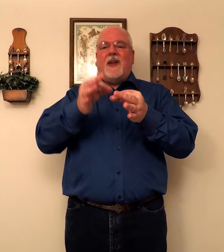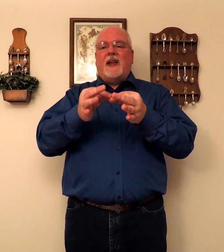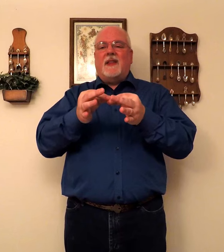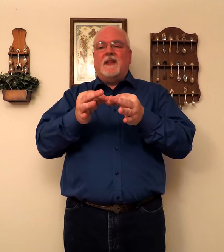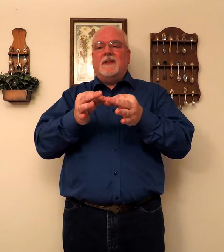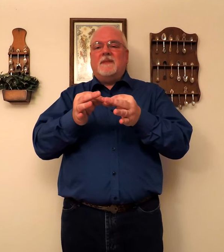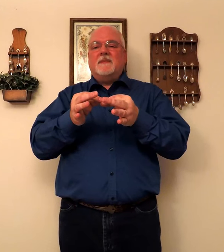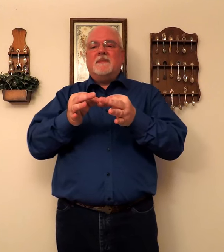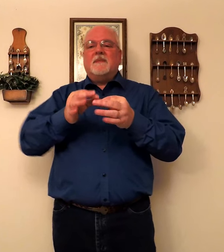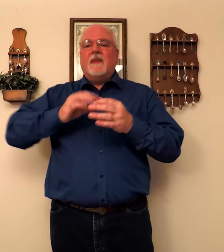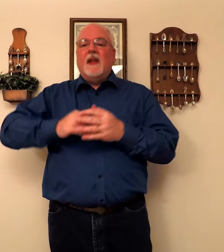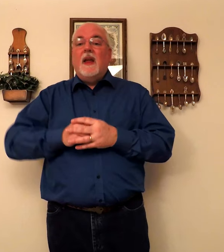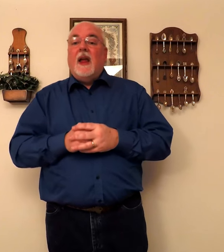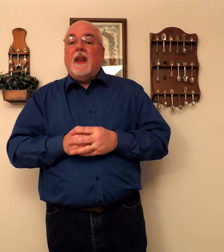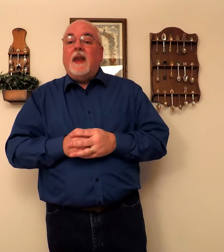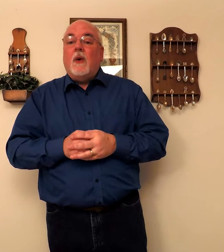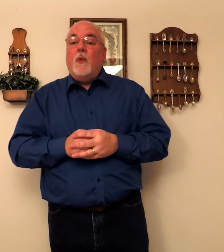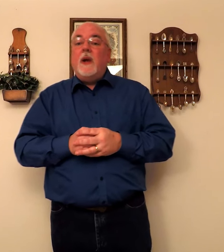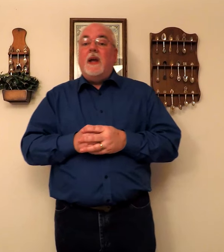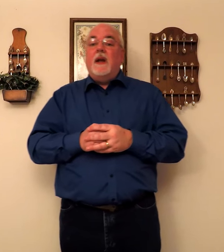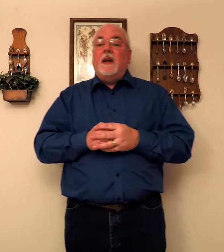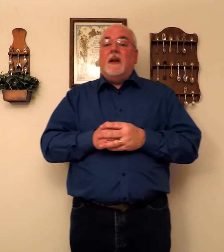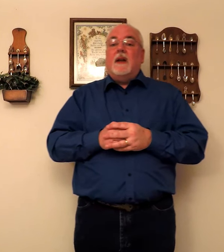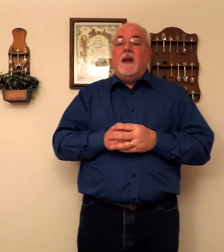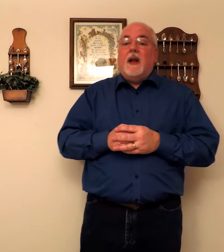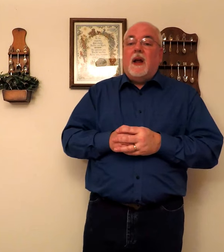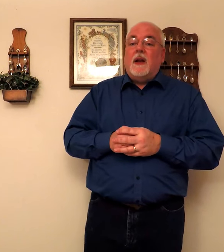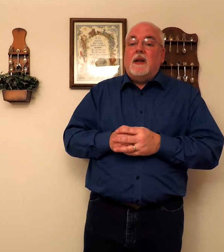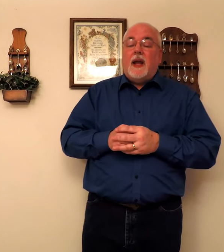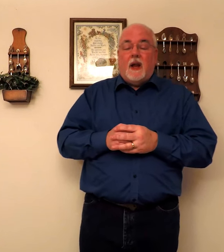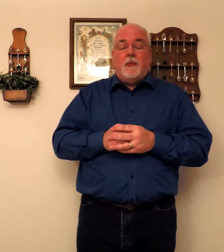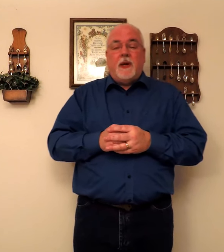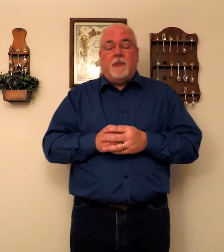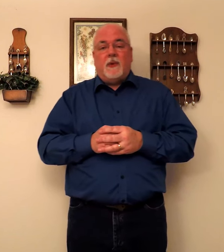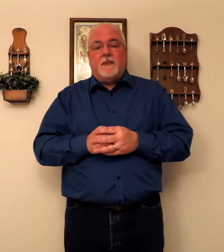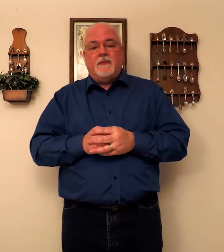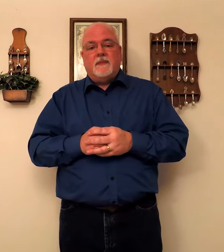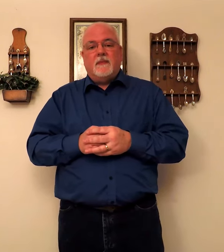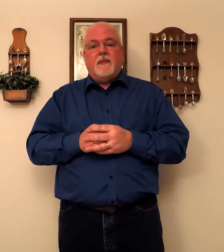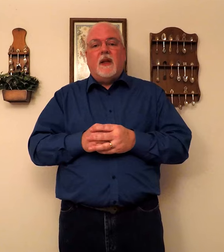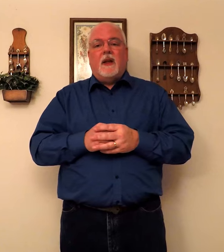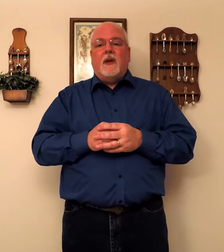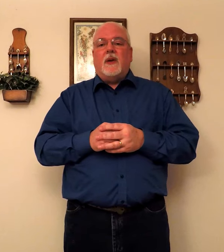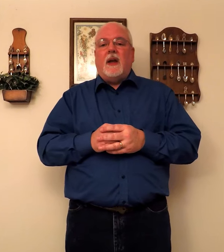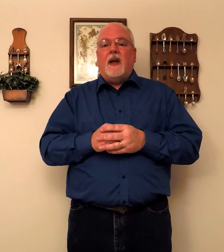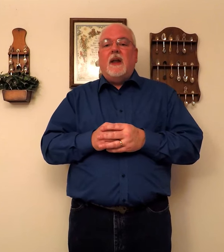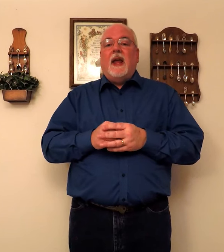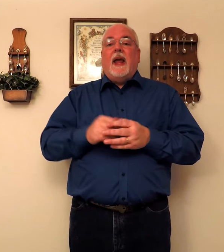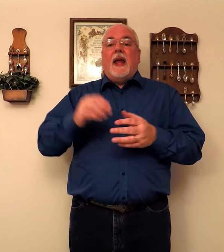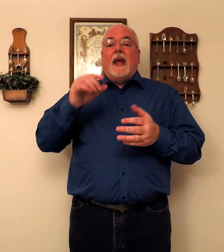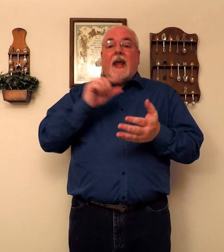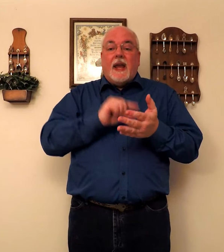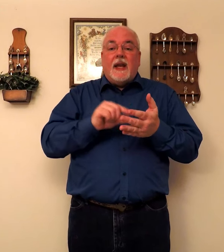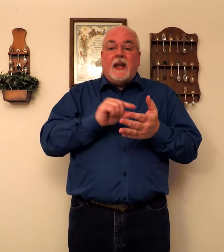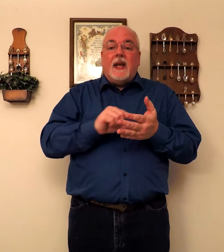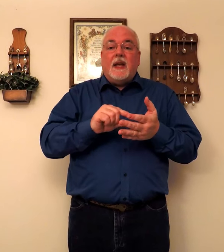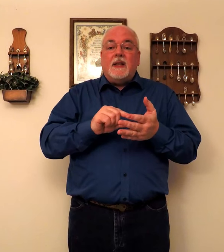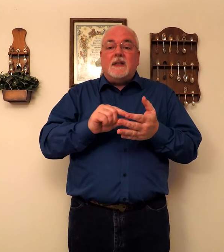Faith. That we tell people. Okay? It is